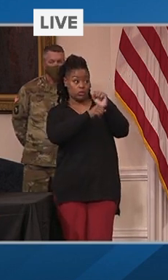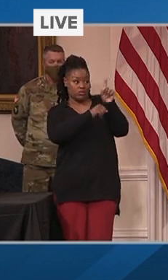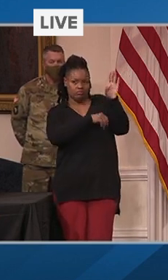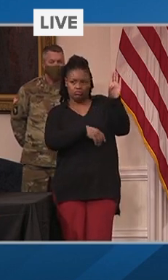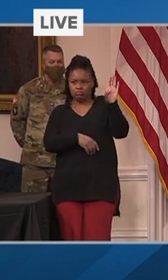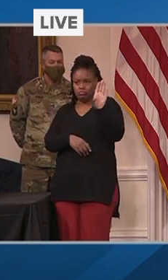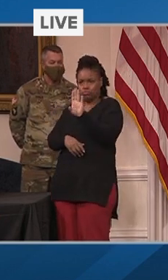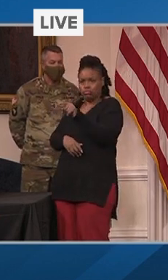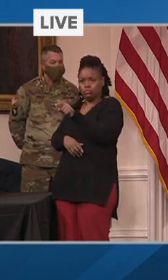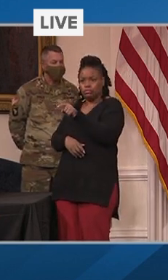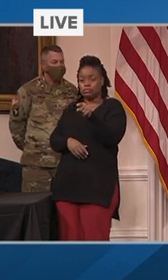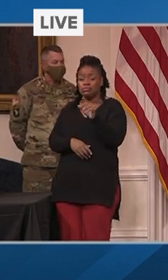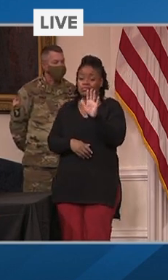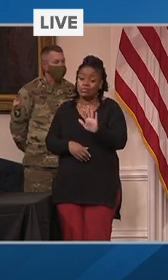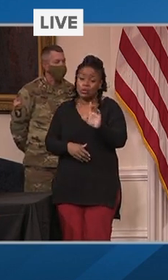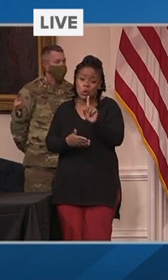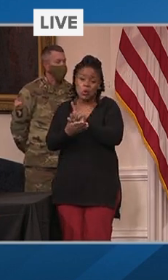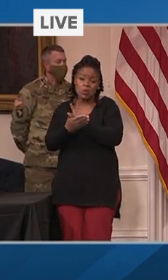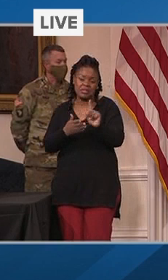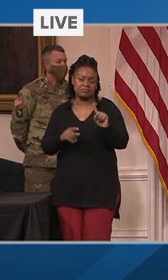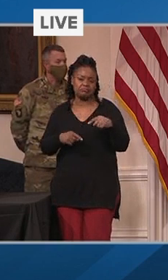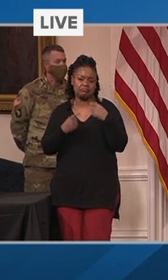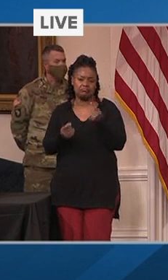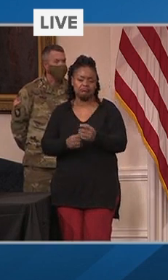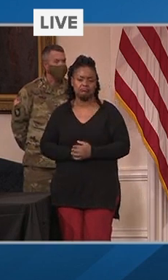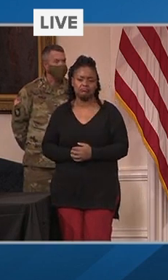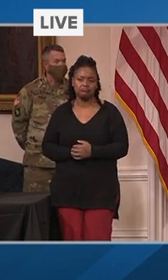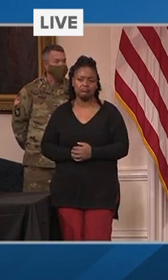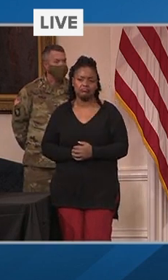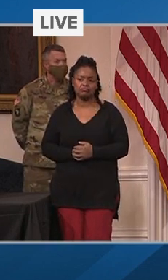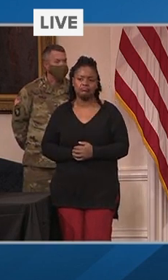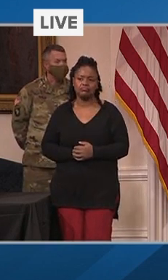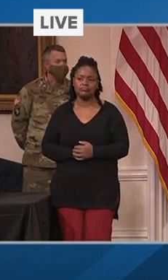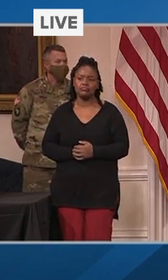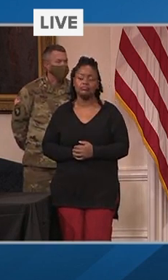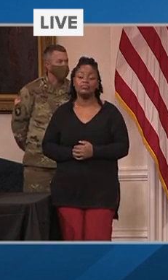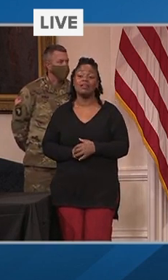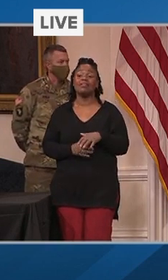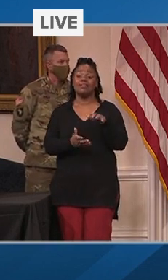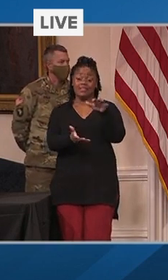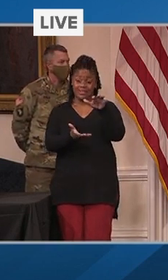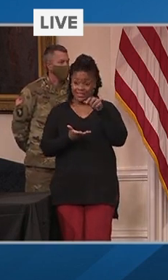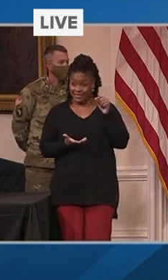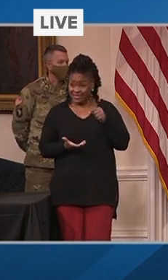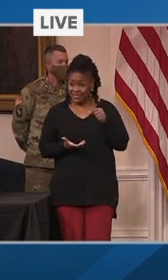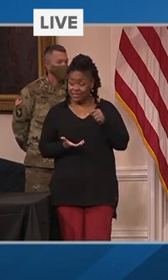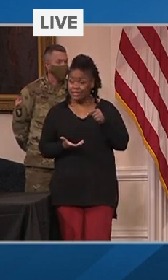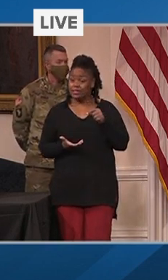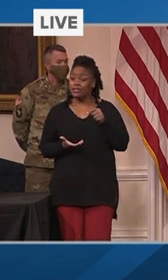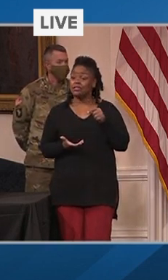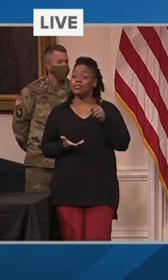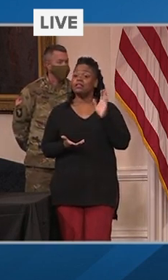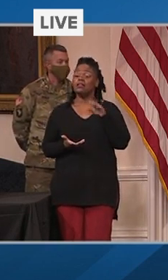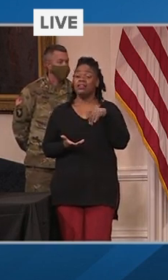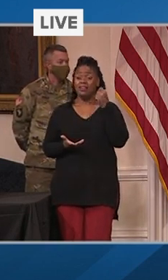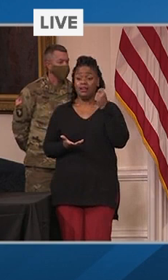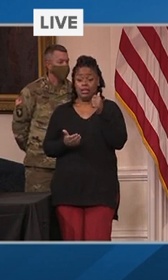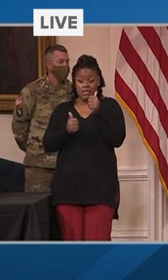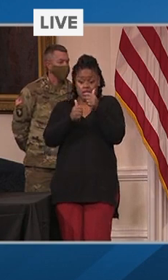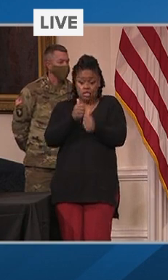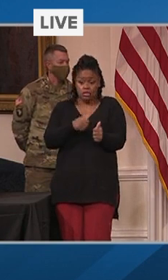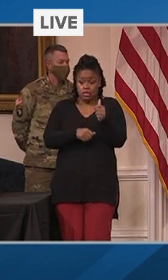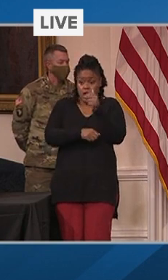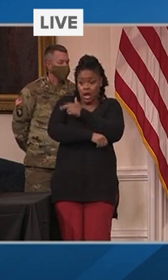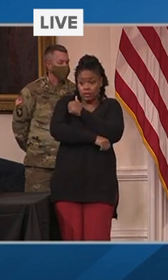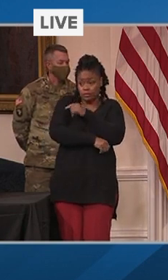take as much as a week. But vaccine administration is the responsibility of each of those providers. For